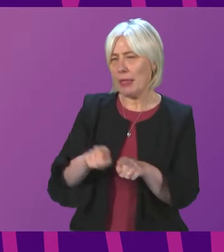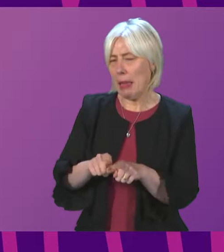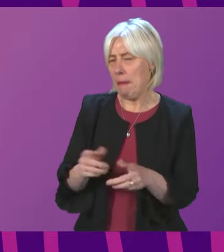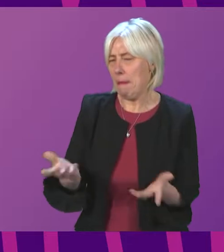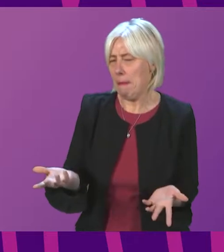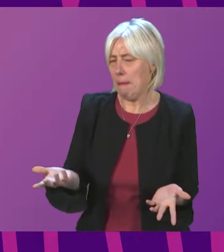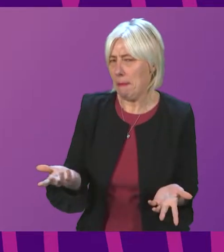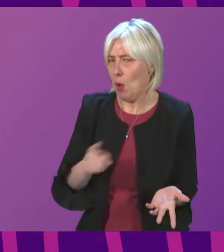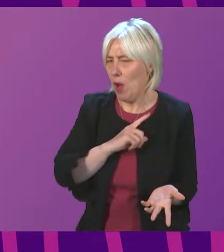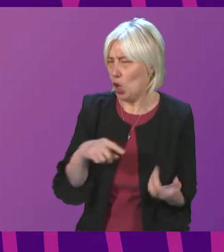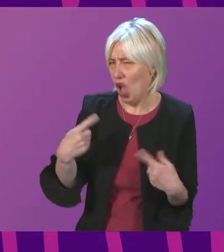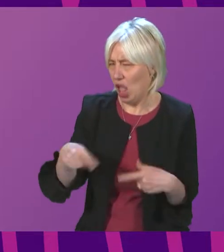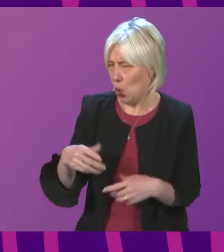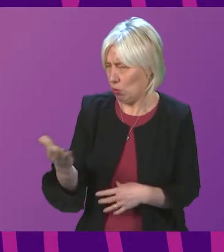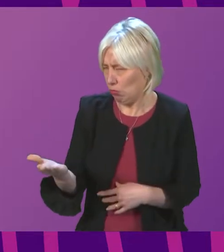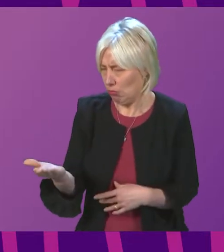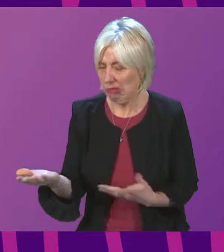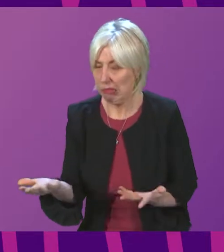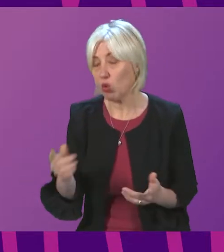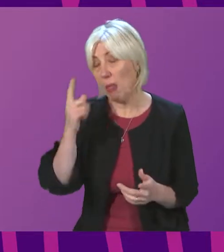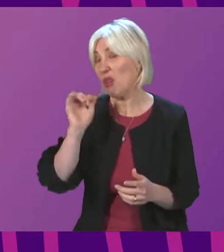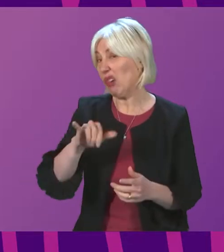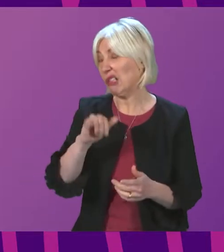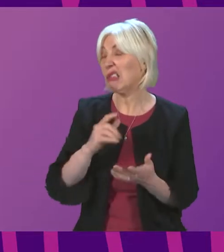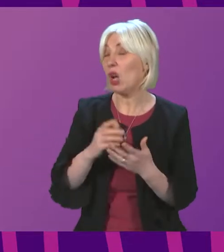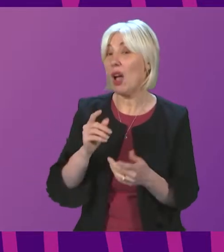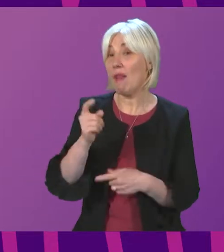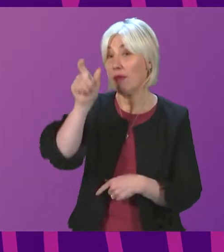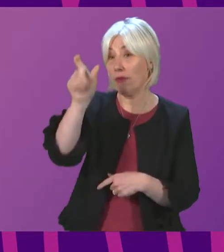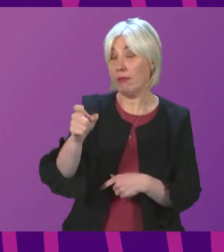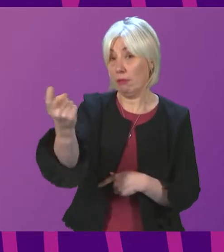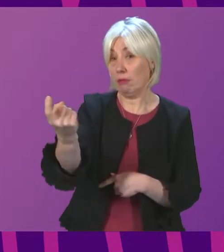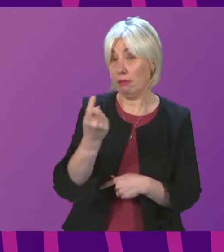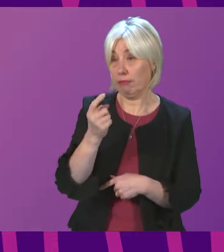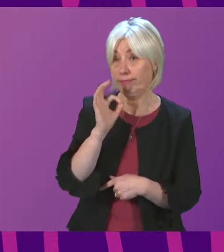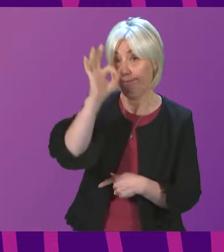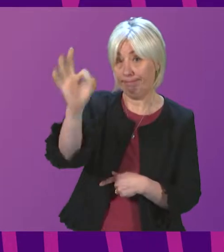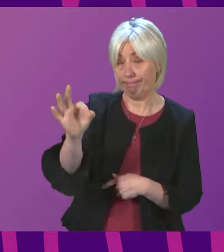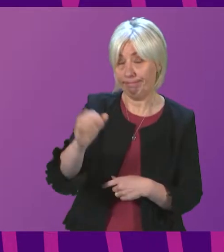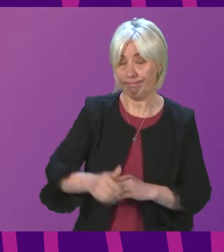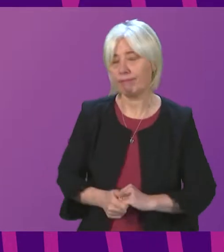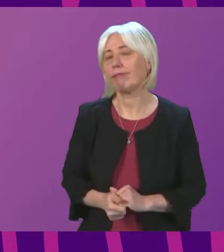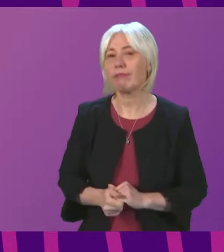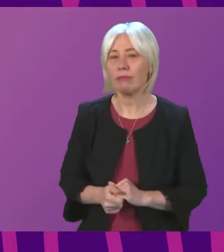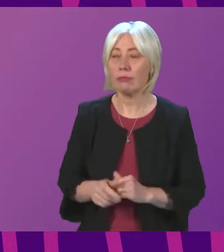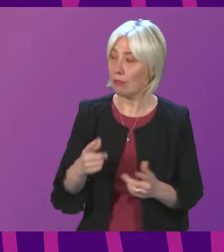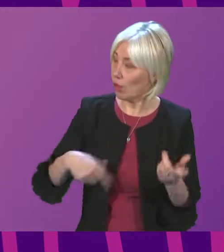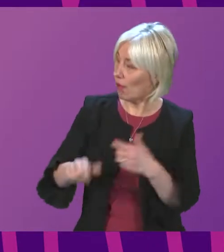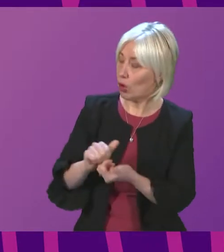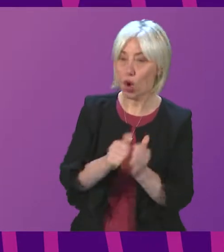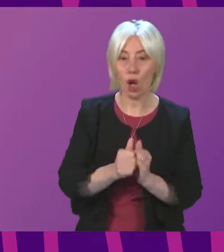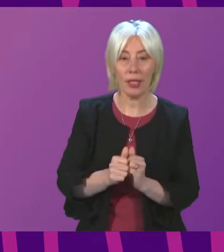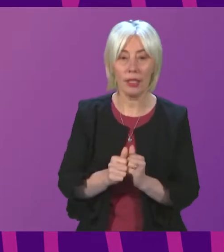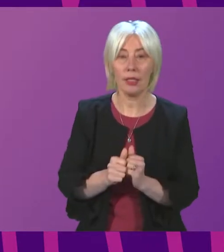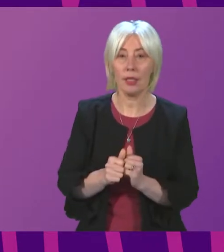not uh allowed so therefore um i think very much question that we could you you can put to the appropriate minister and if colleagues are happy to delegate